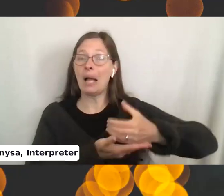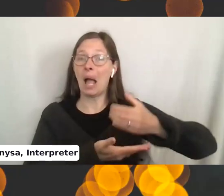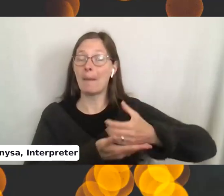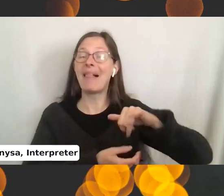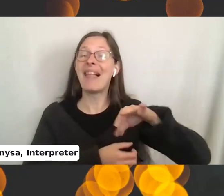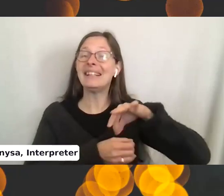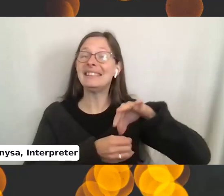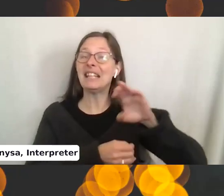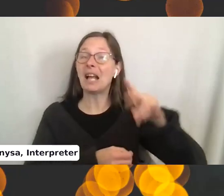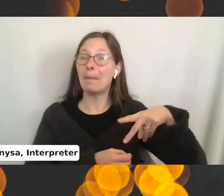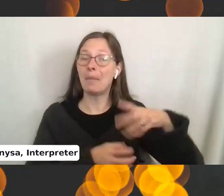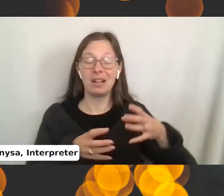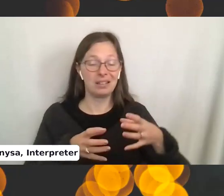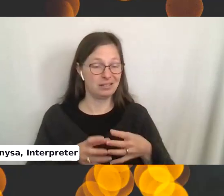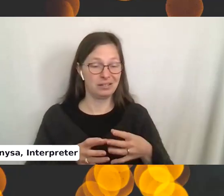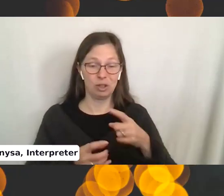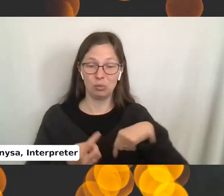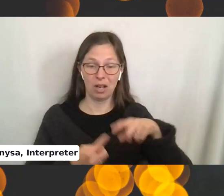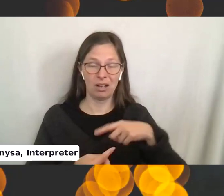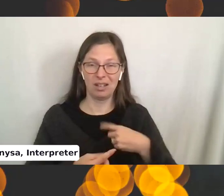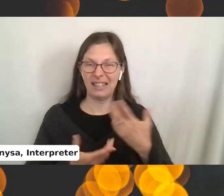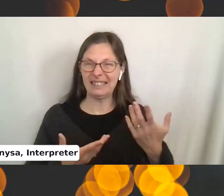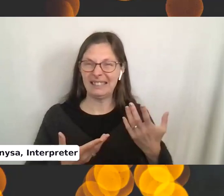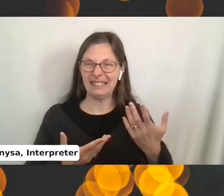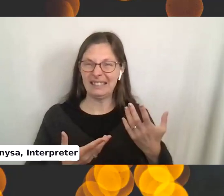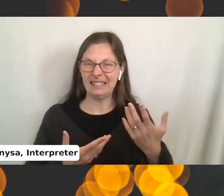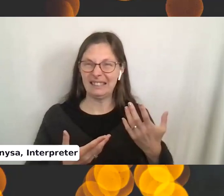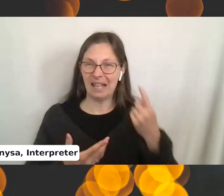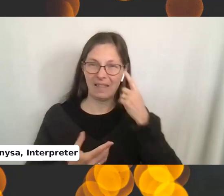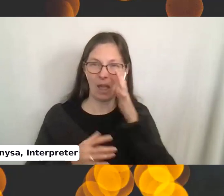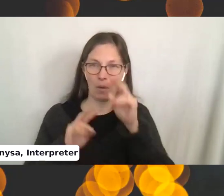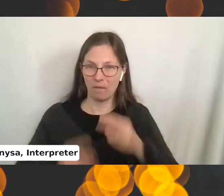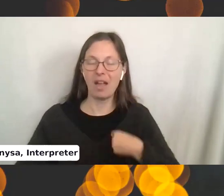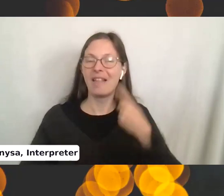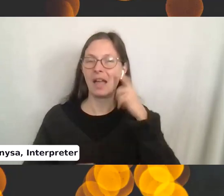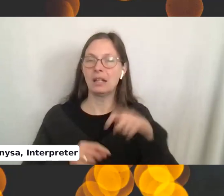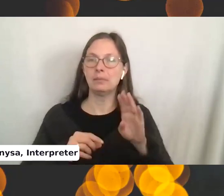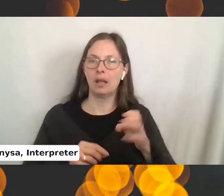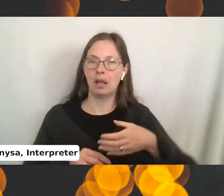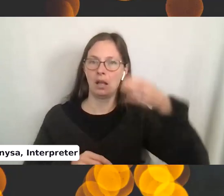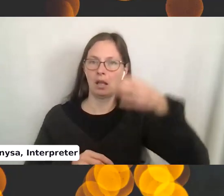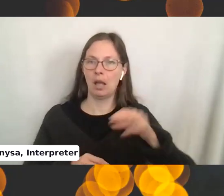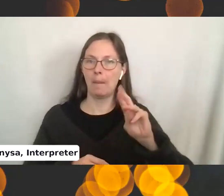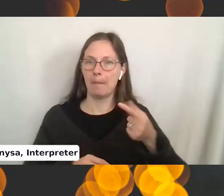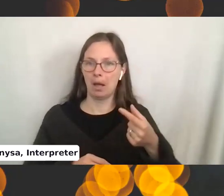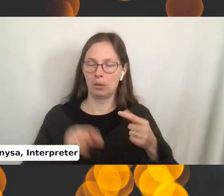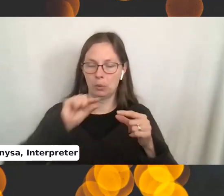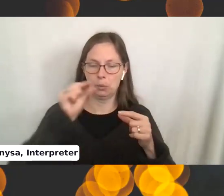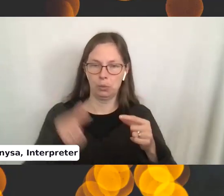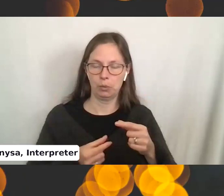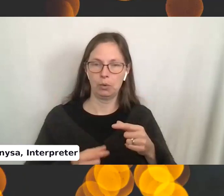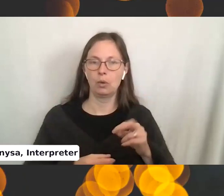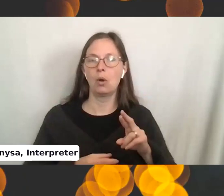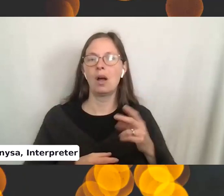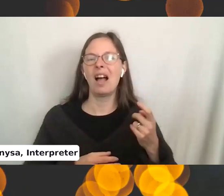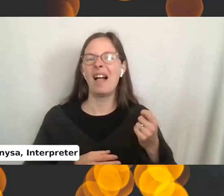that's round. I don't know how that's going to work. I think it would just slide right off. I think it has to be a straight up and down mug or even just slightly slanted.